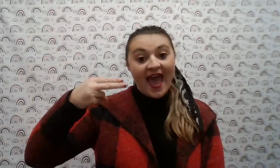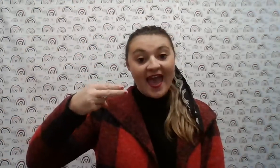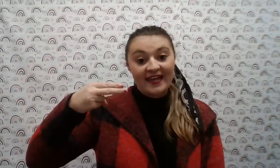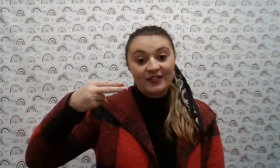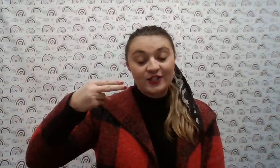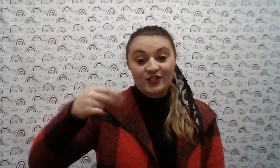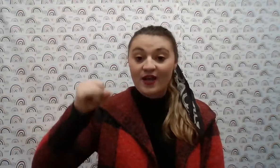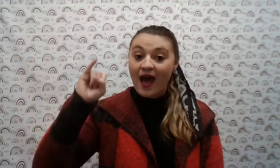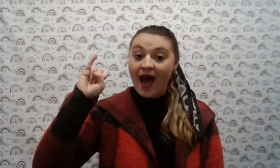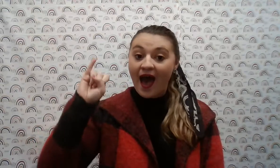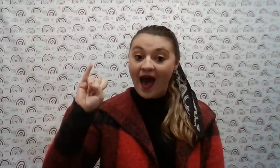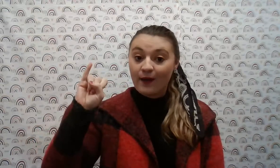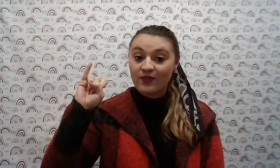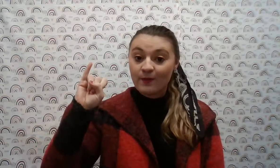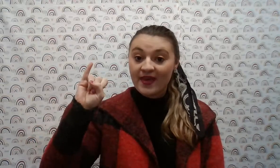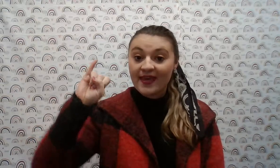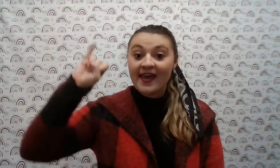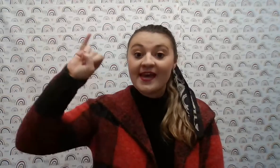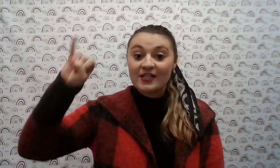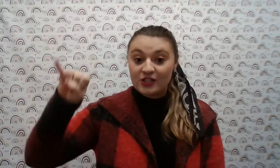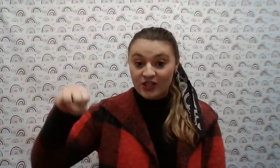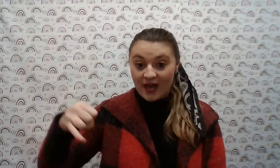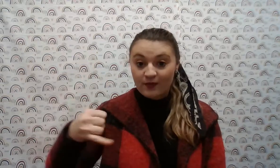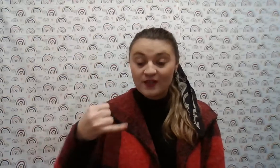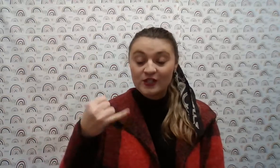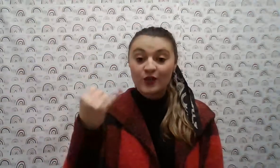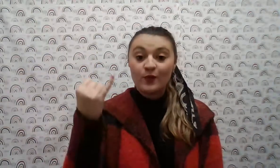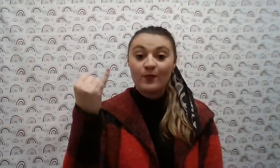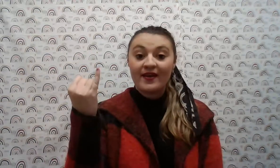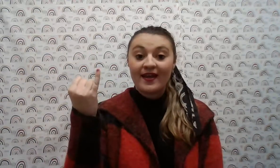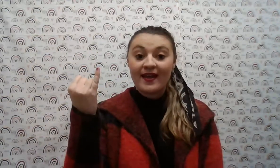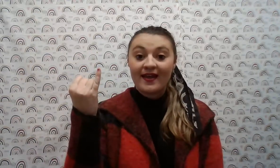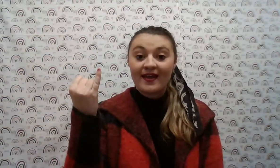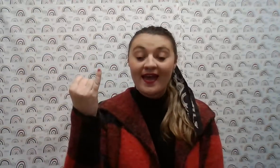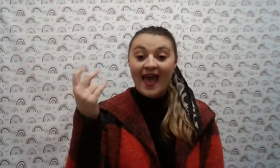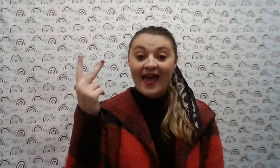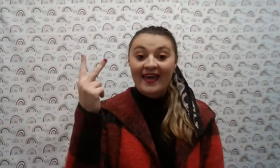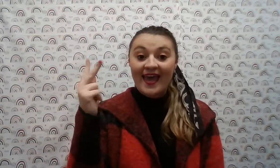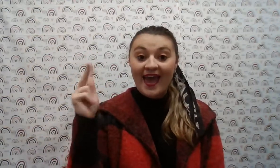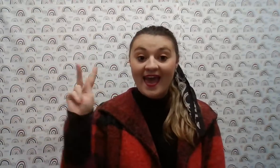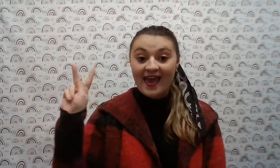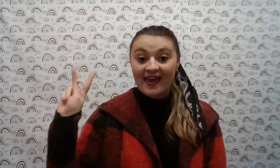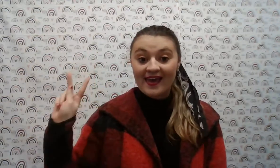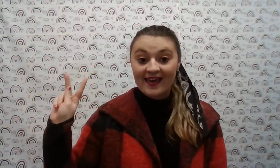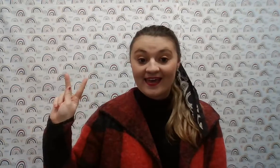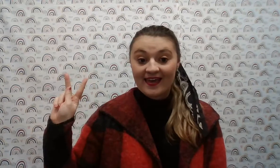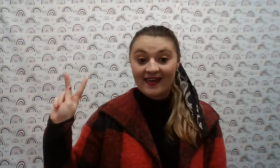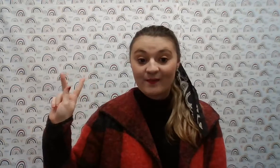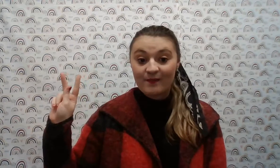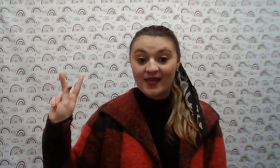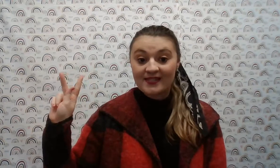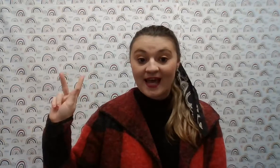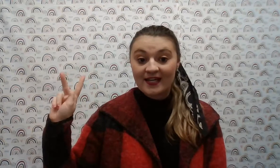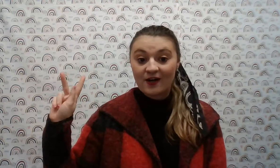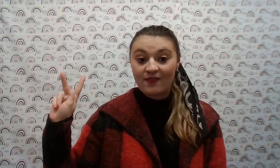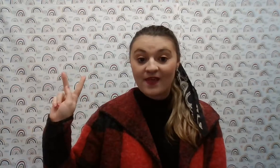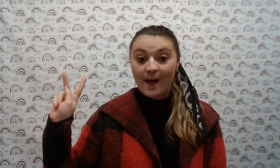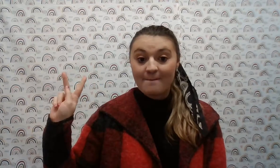H, I with your pinky, J with a scoop, K, P sign in our thumb,